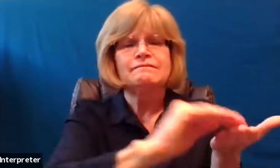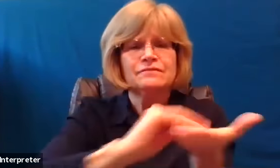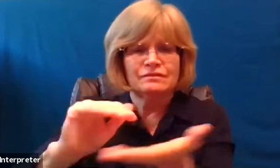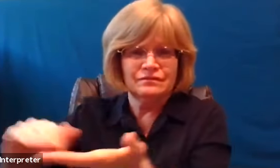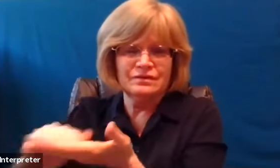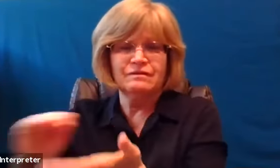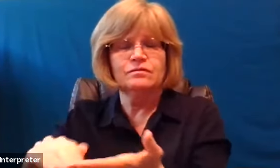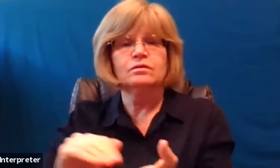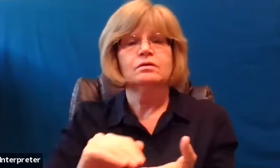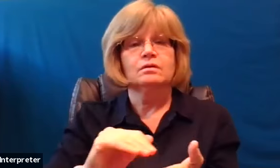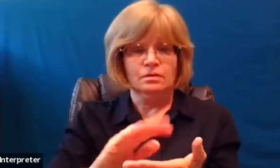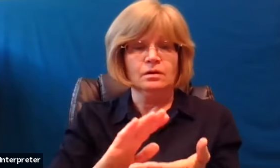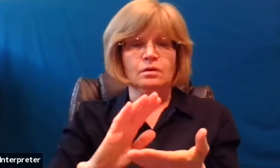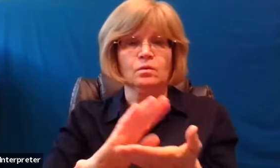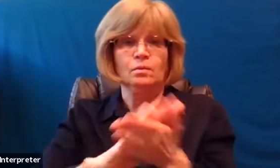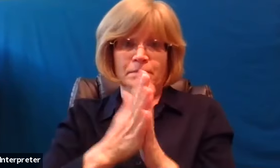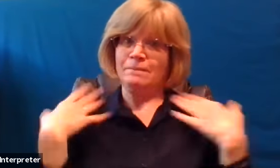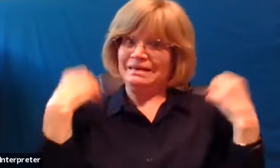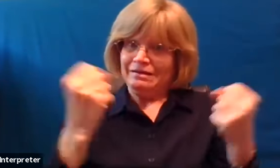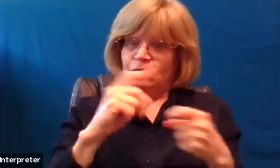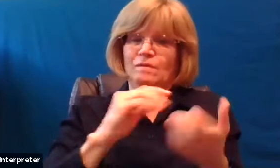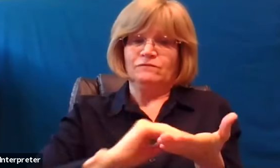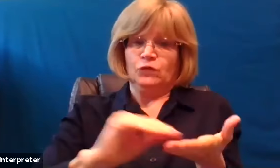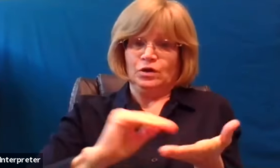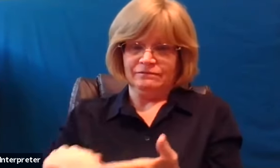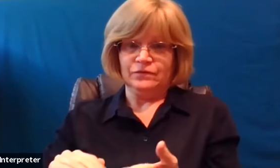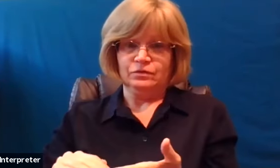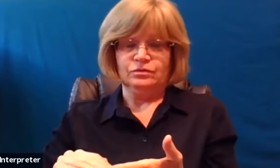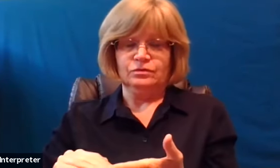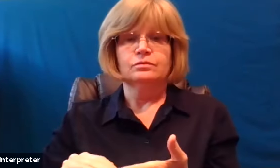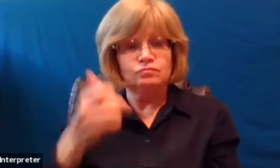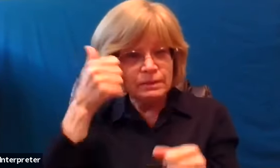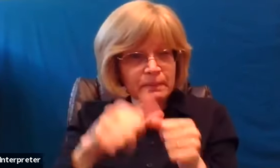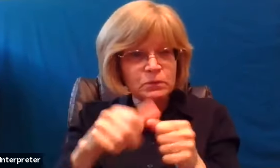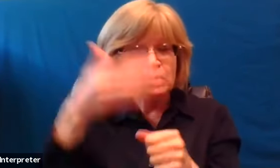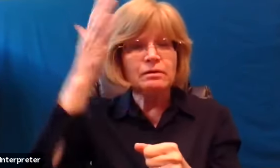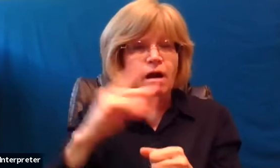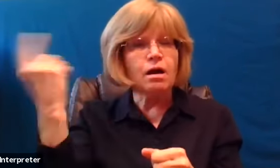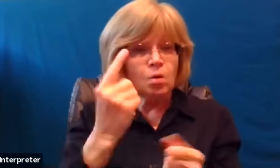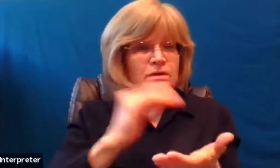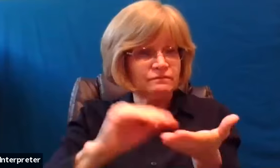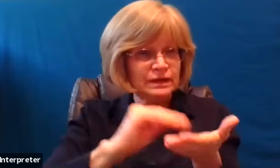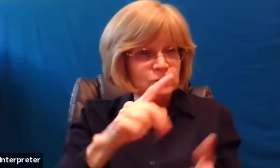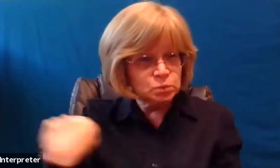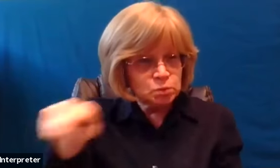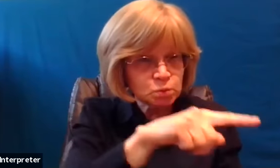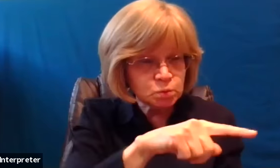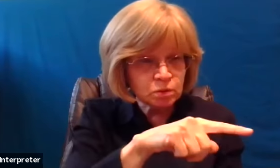so i hope that you will remember that god is always forgiving you so that you can forgive